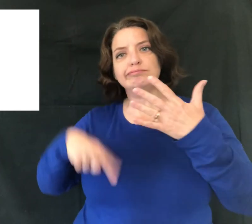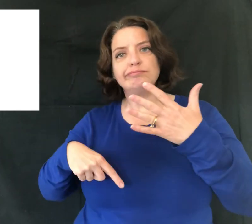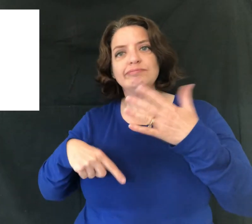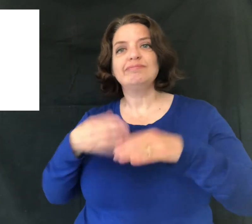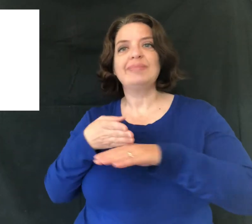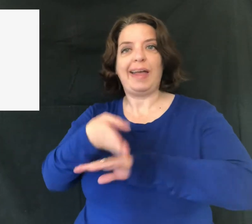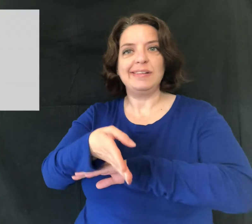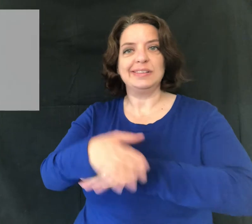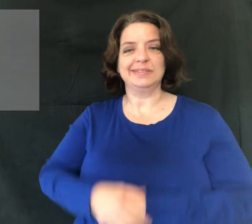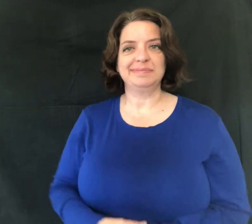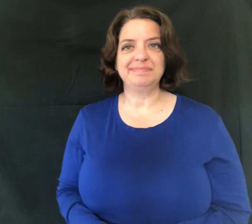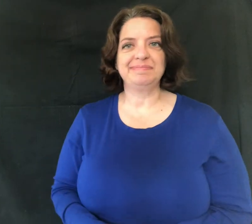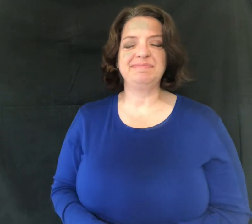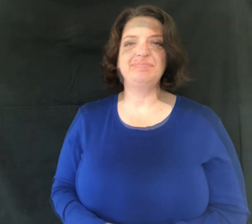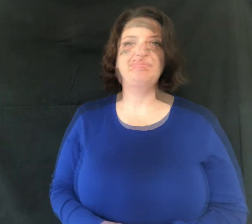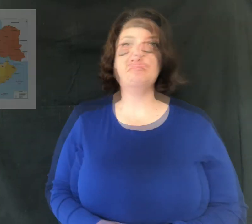that, or etc., after.